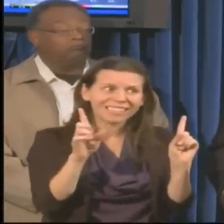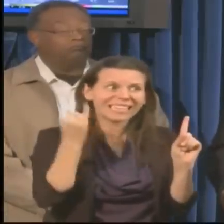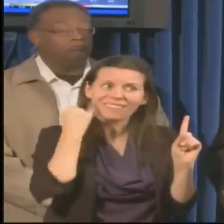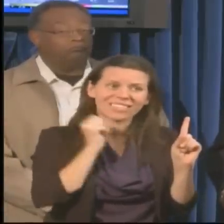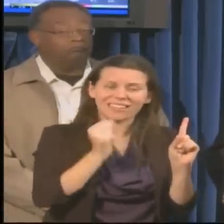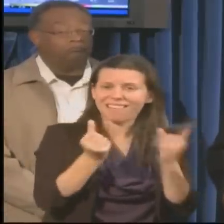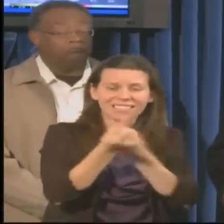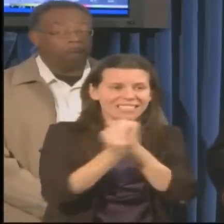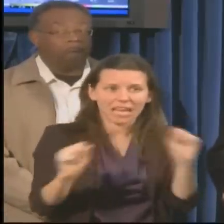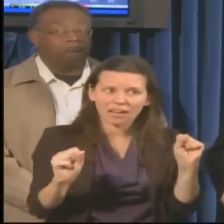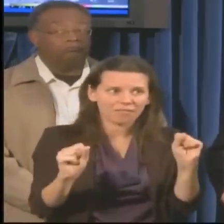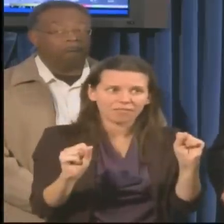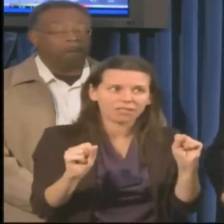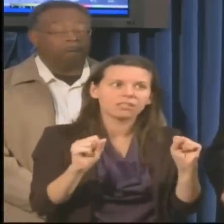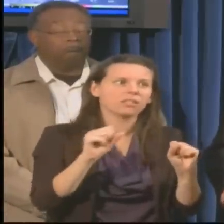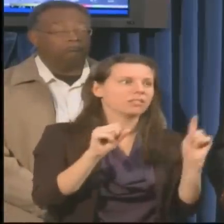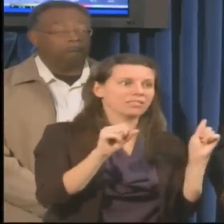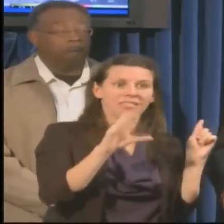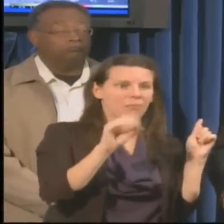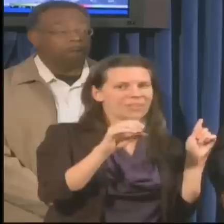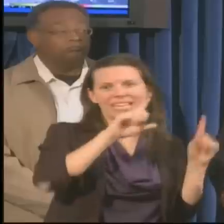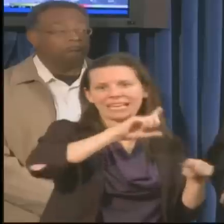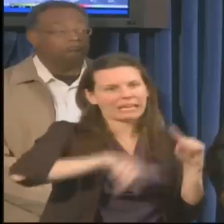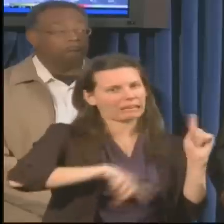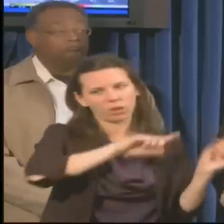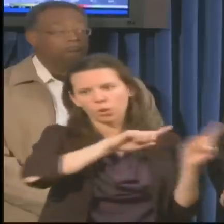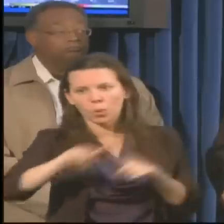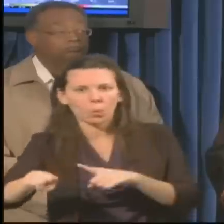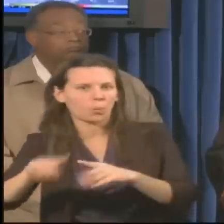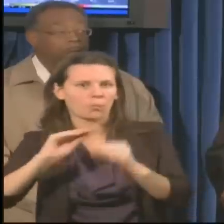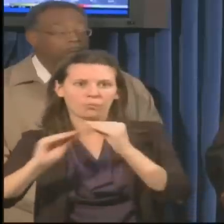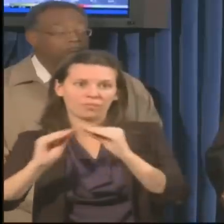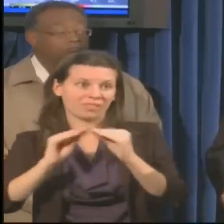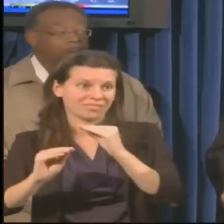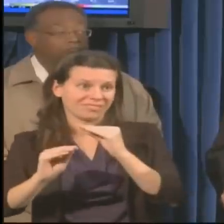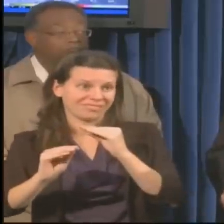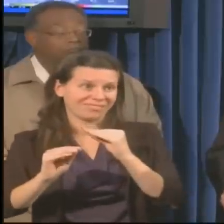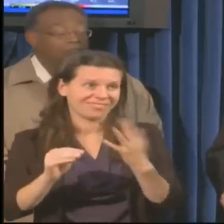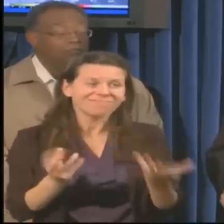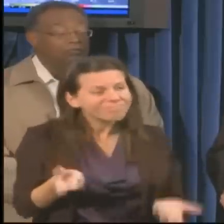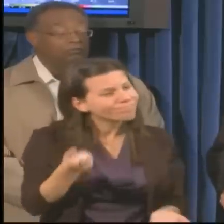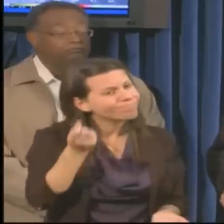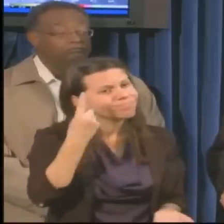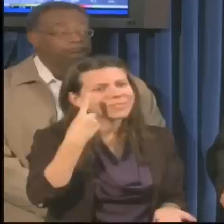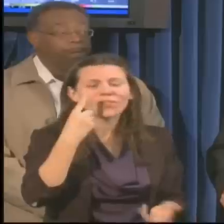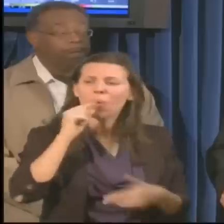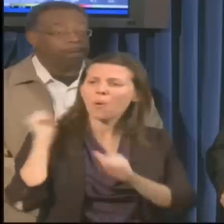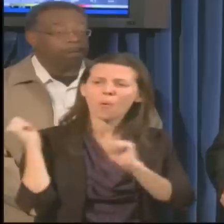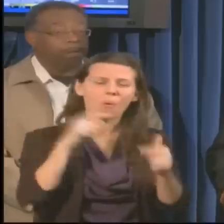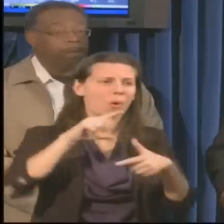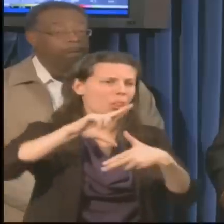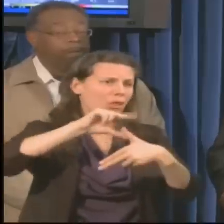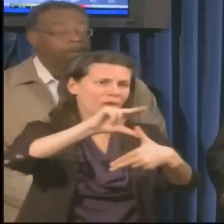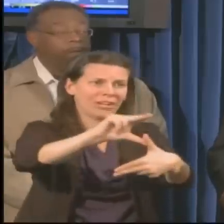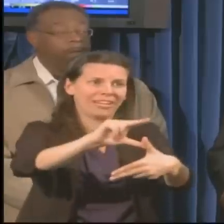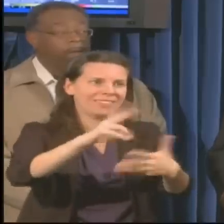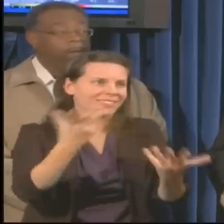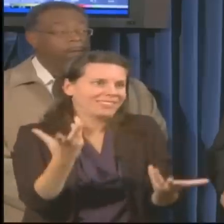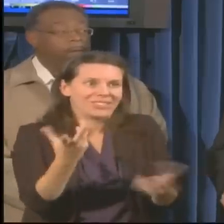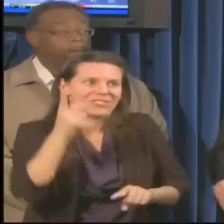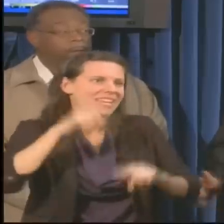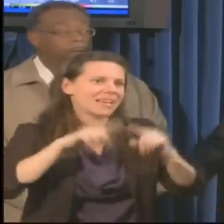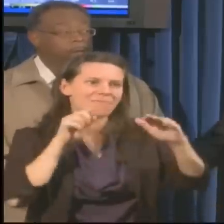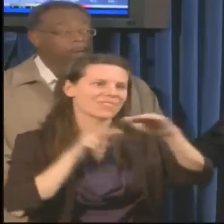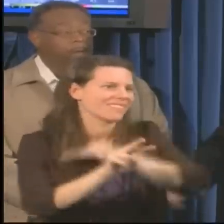unpredictable acts of nature. We've got the best data that we can from the National Weather Service. And based on that